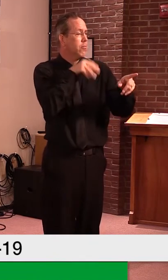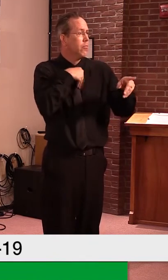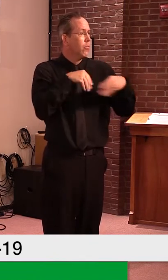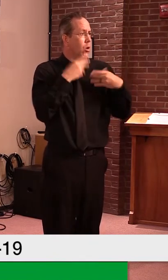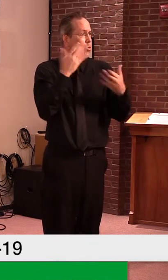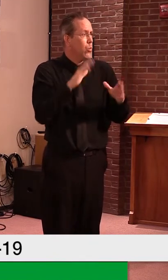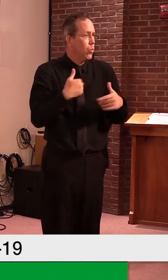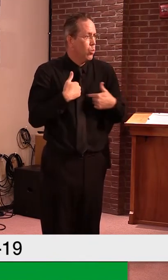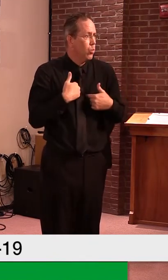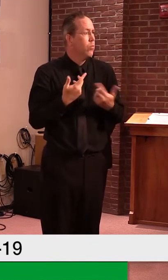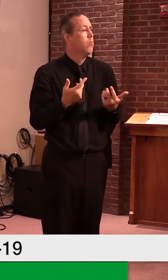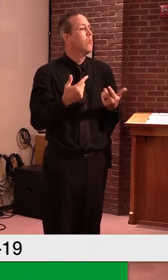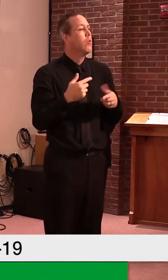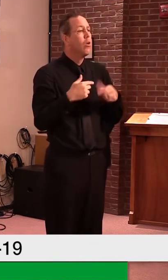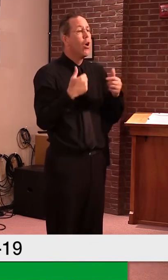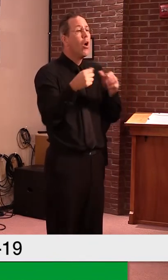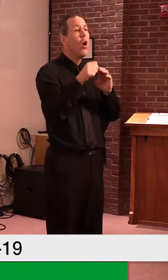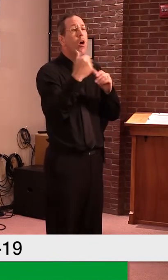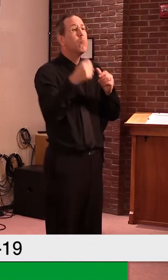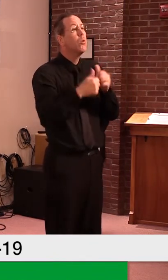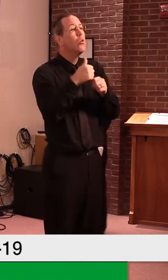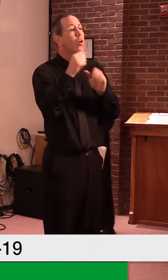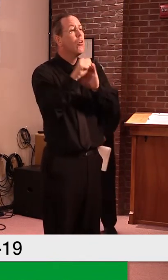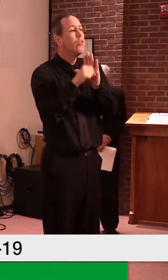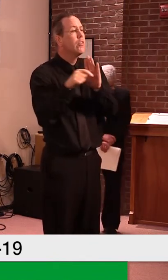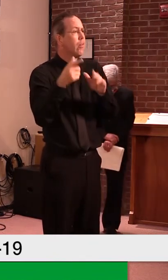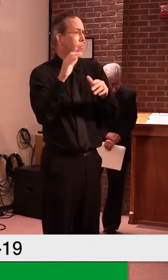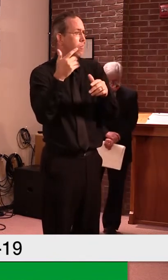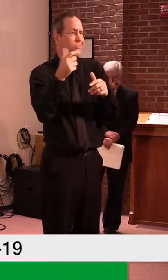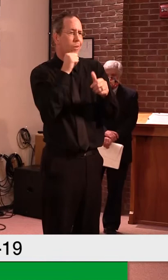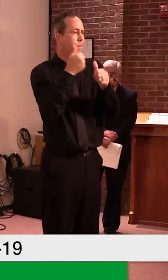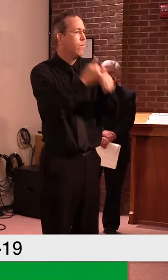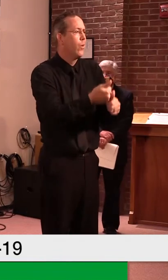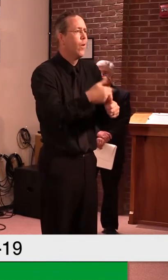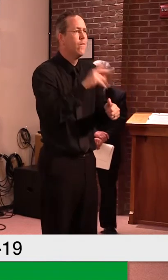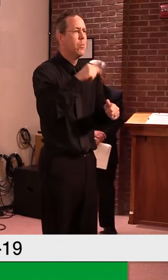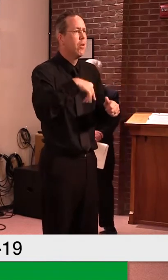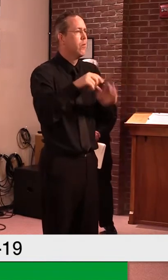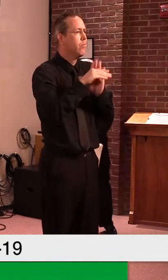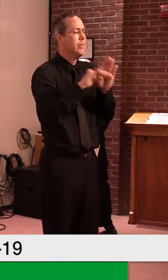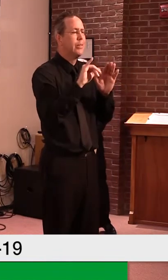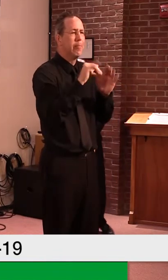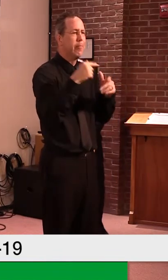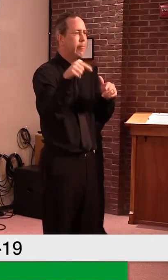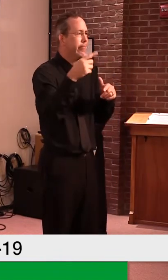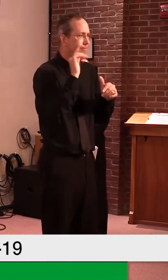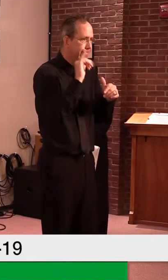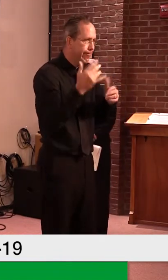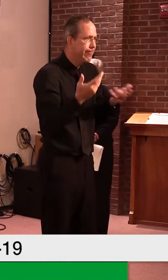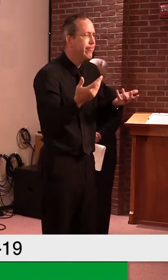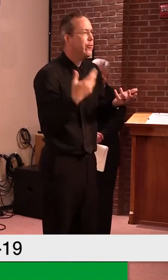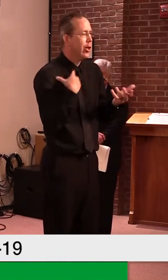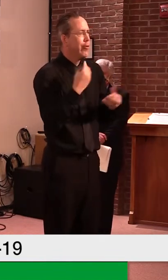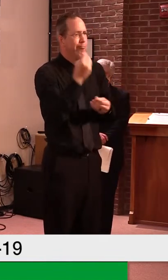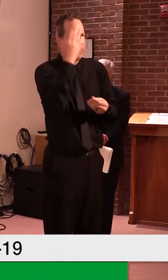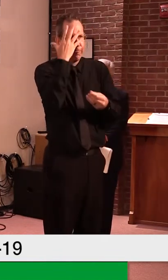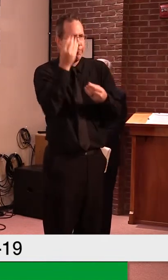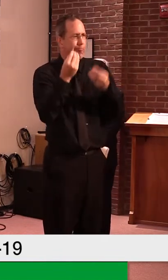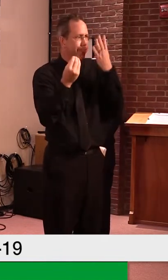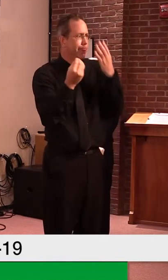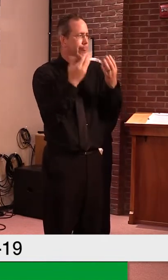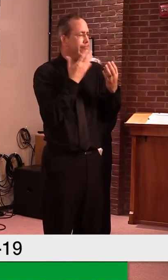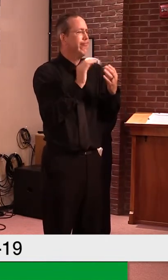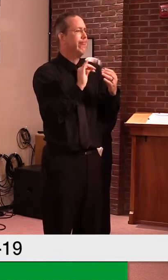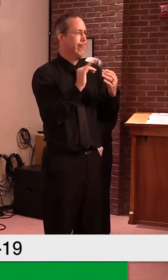standard that we have in terms of our prison population. Uh, we learned the hard way, uh, when we had the first outbreak of,